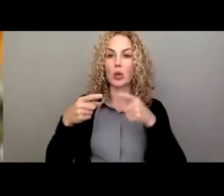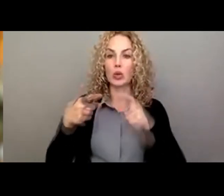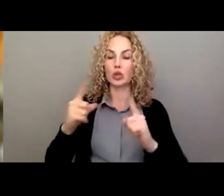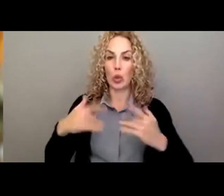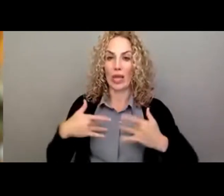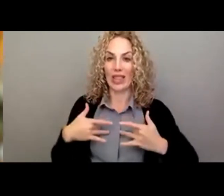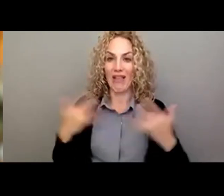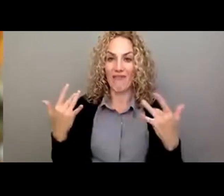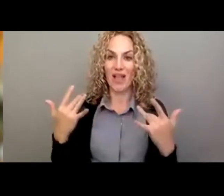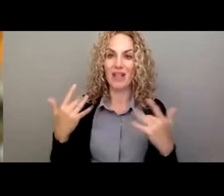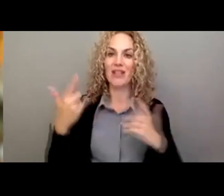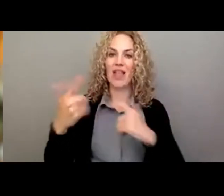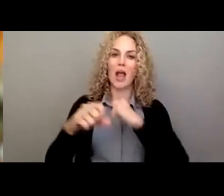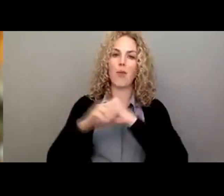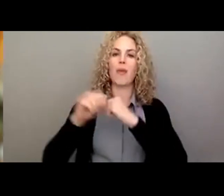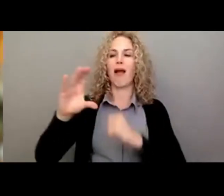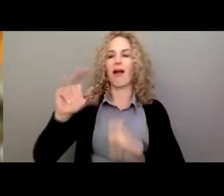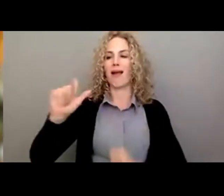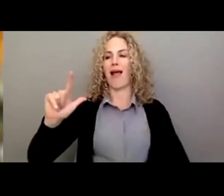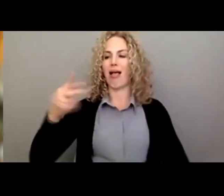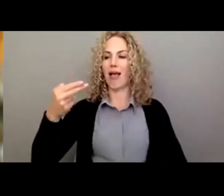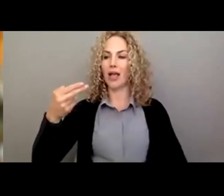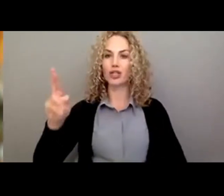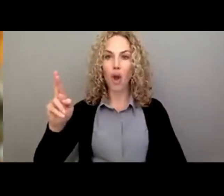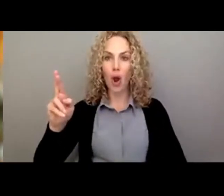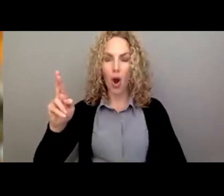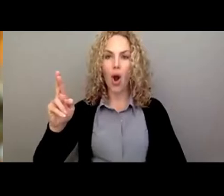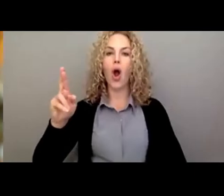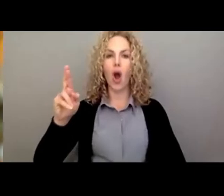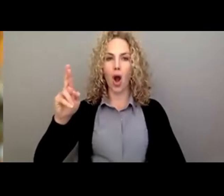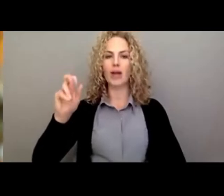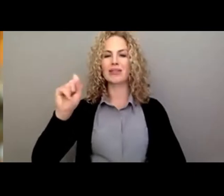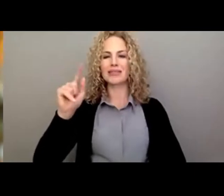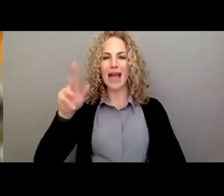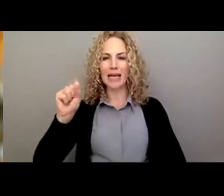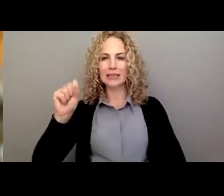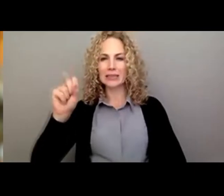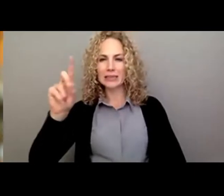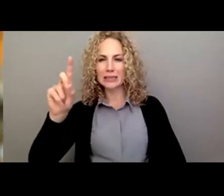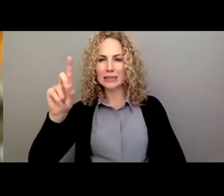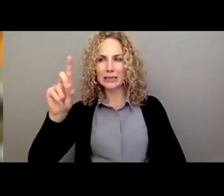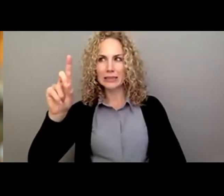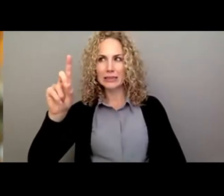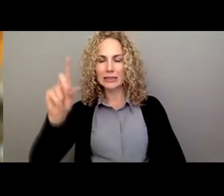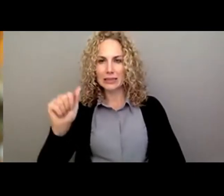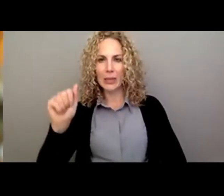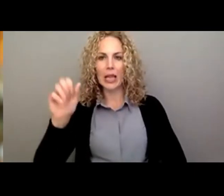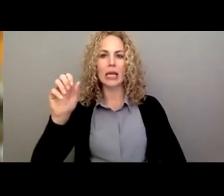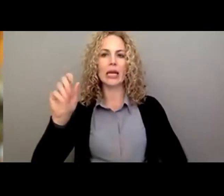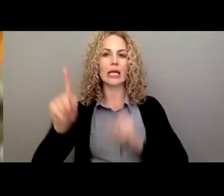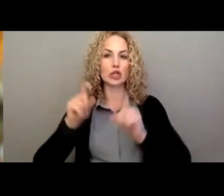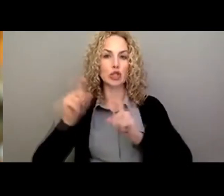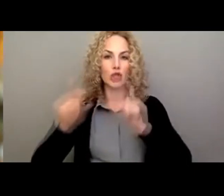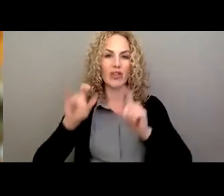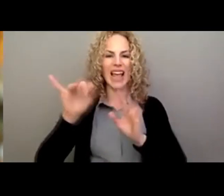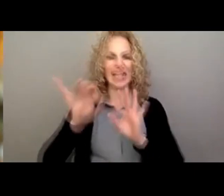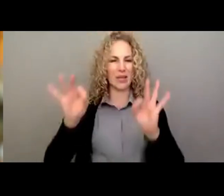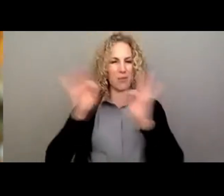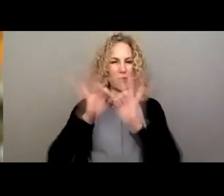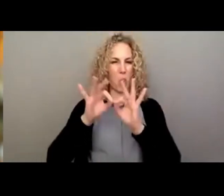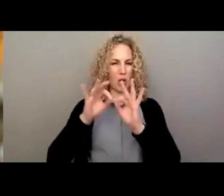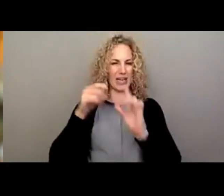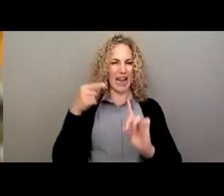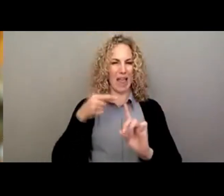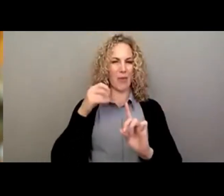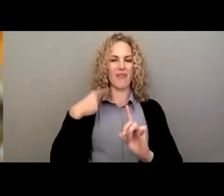promote the CalHR Change in Disability Status Survey. And I think that is kind of an important element of our success.